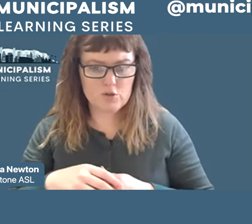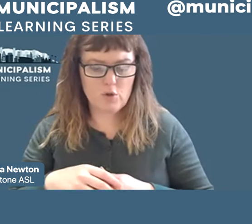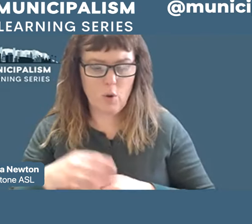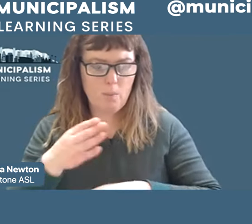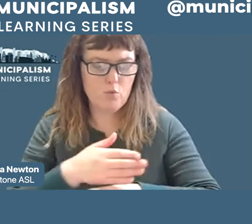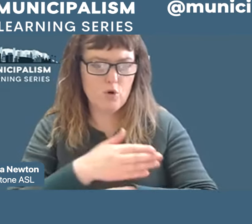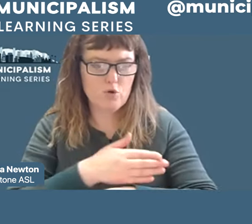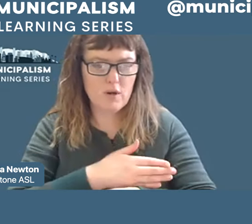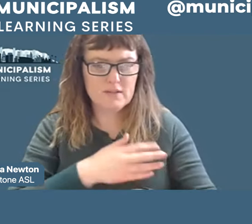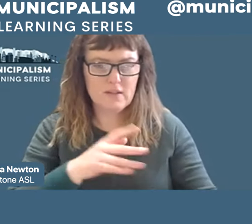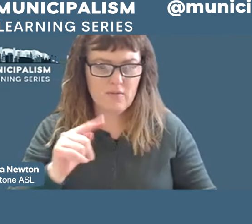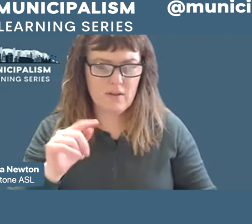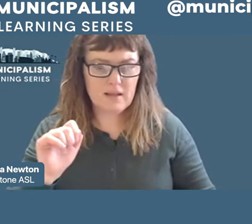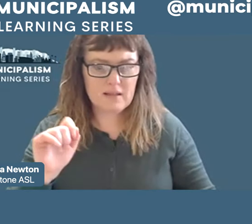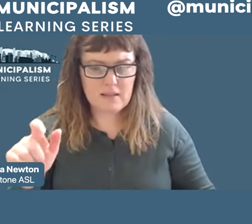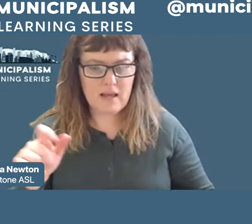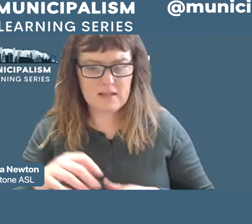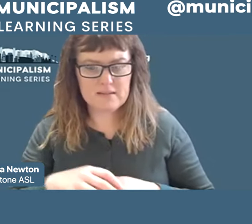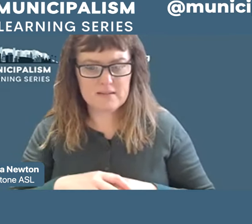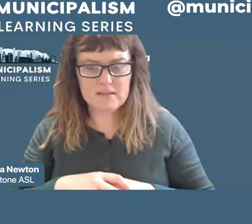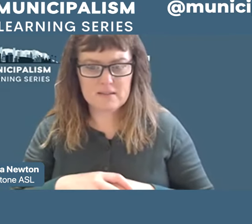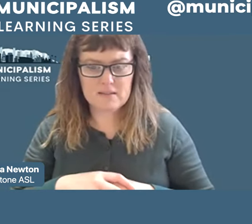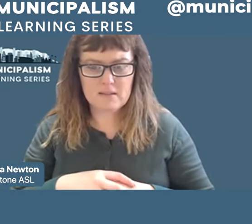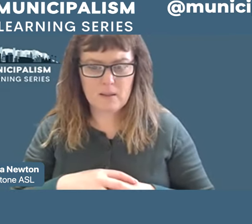instance I can tell you an example in 2020